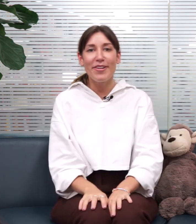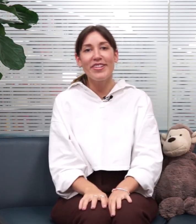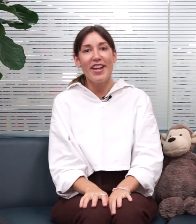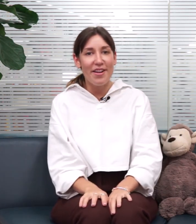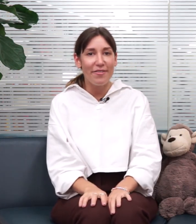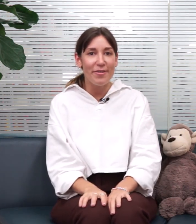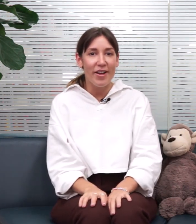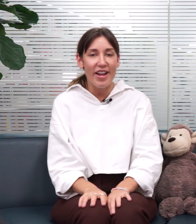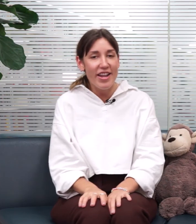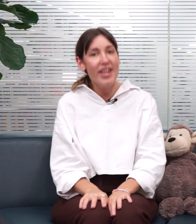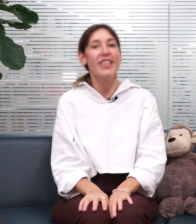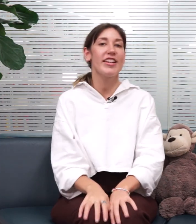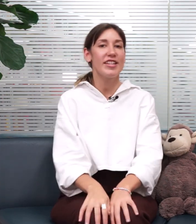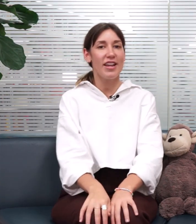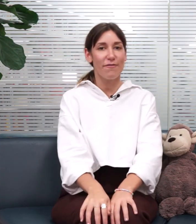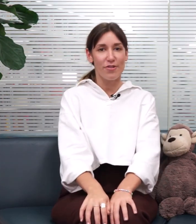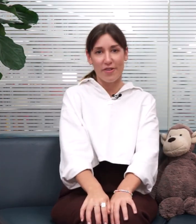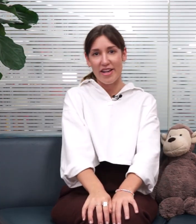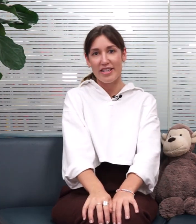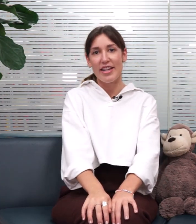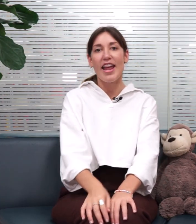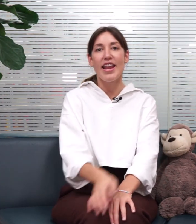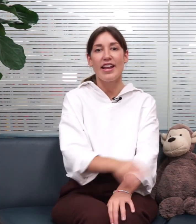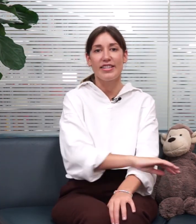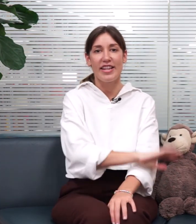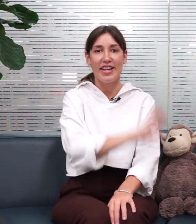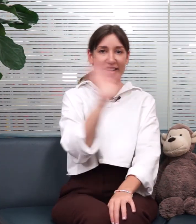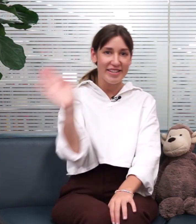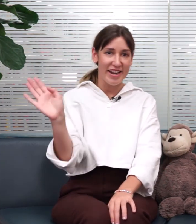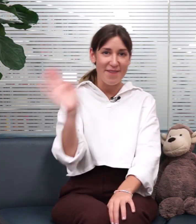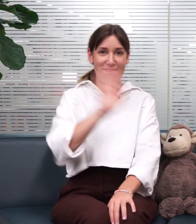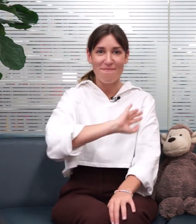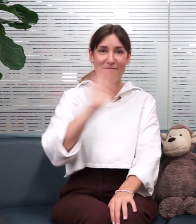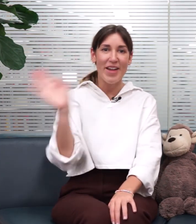well done everyone. Thanks again for joining today and I'll see you next time. Bye!